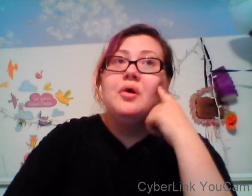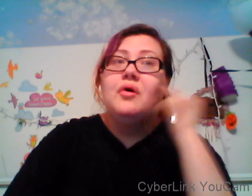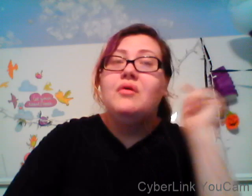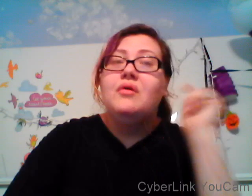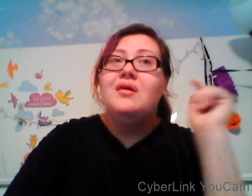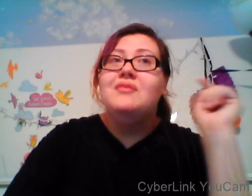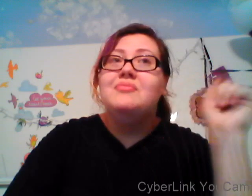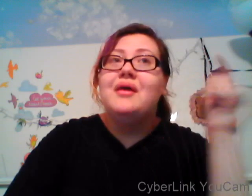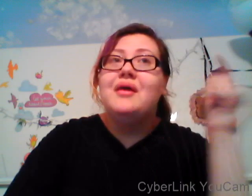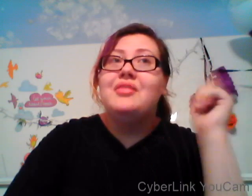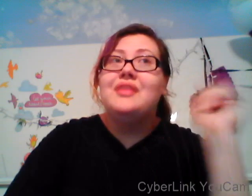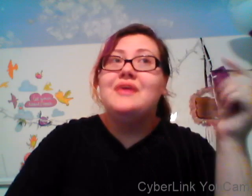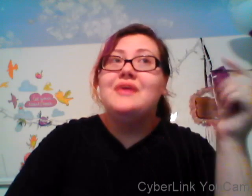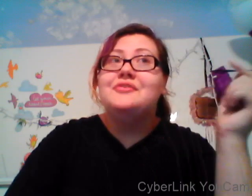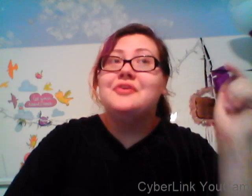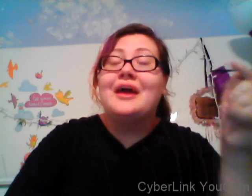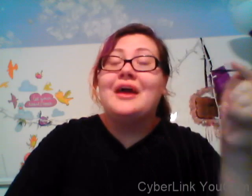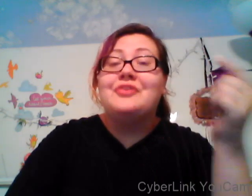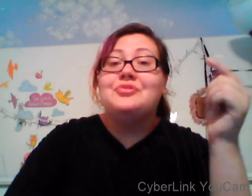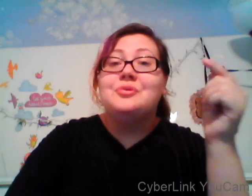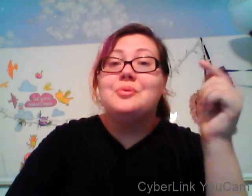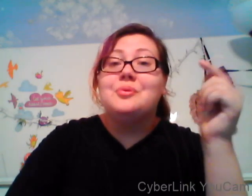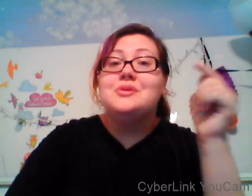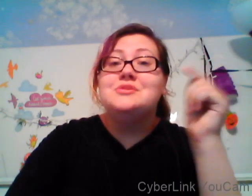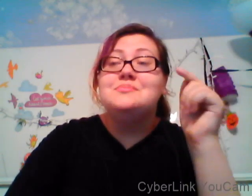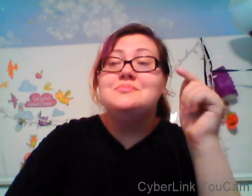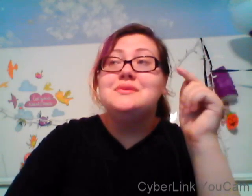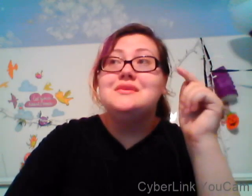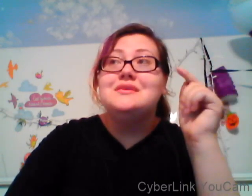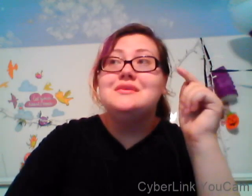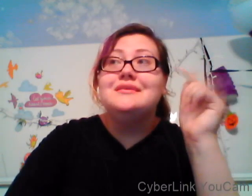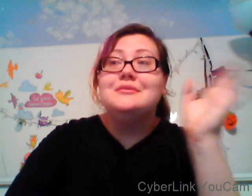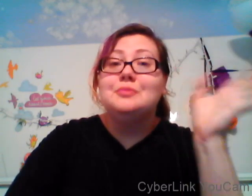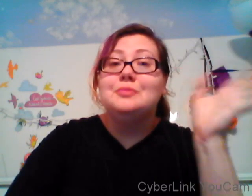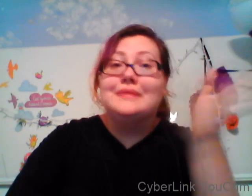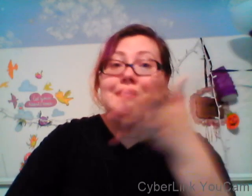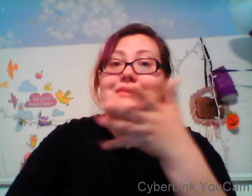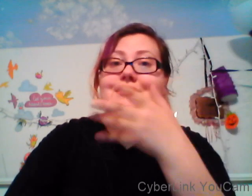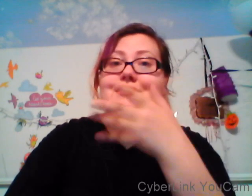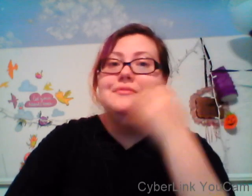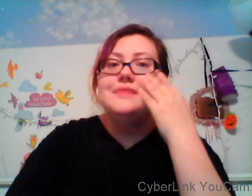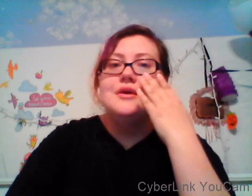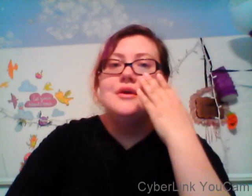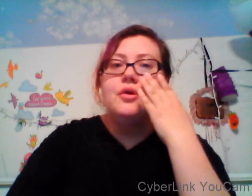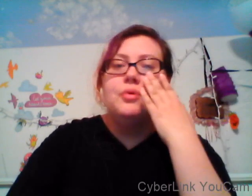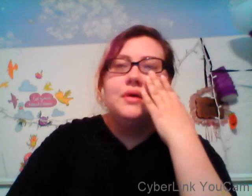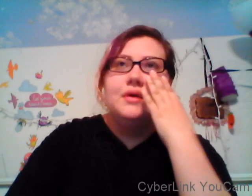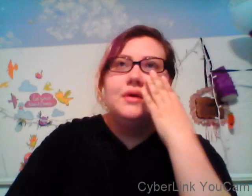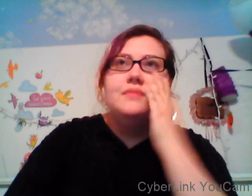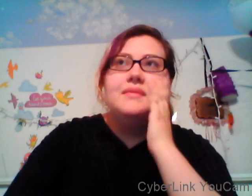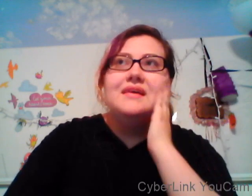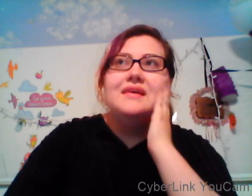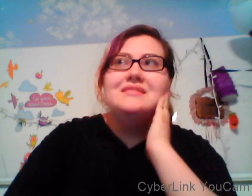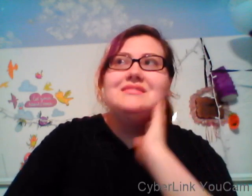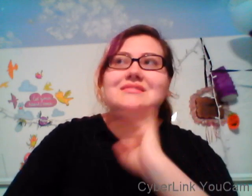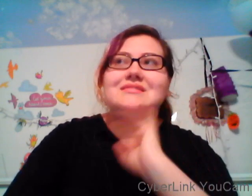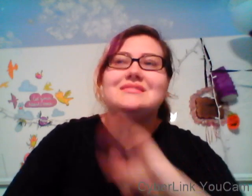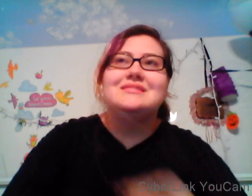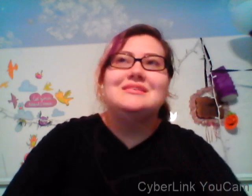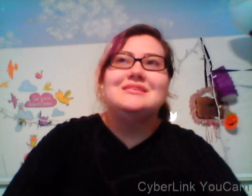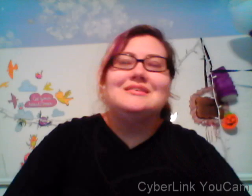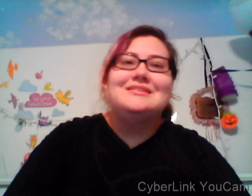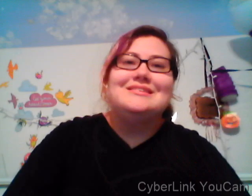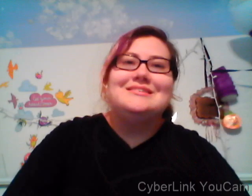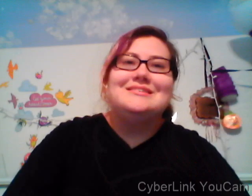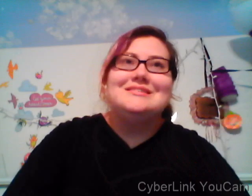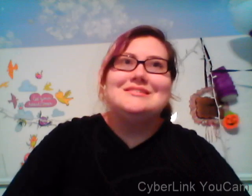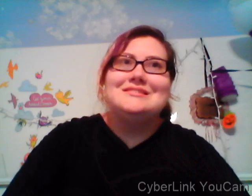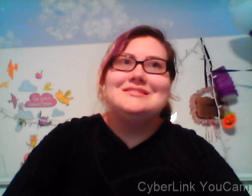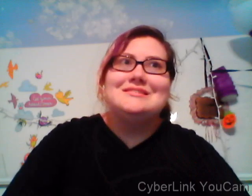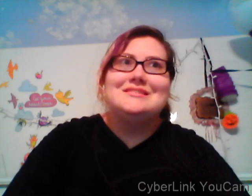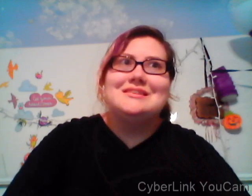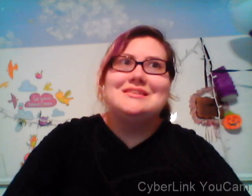um I'm not gonna make the thumbnails clickbaity I just I really hate clickbaity stuff